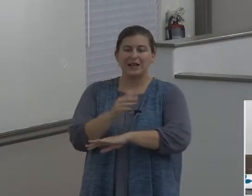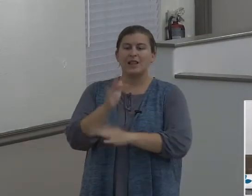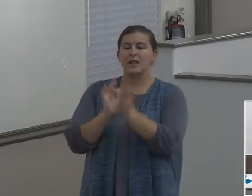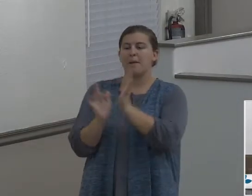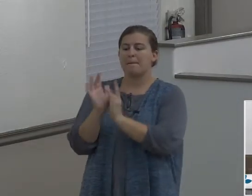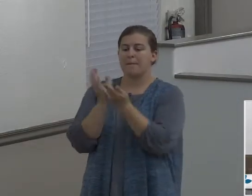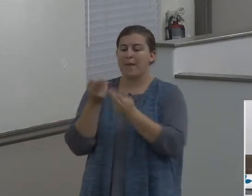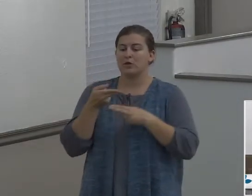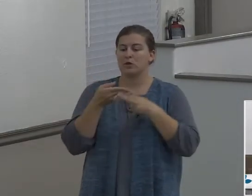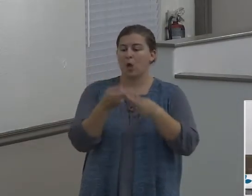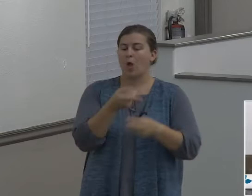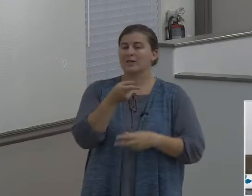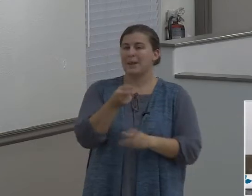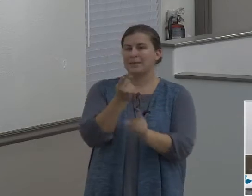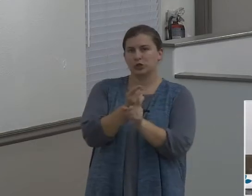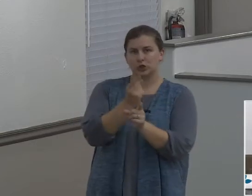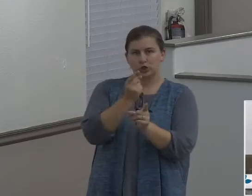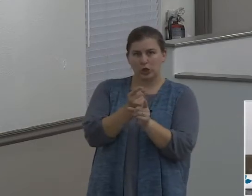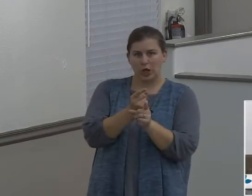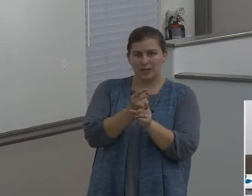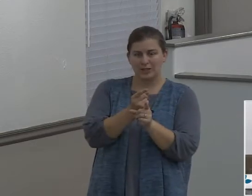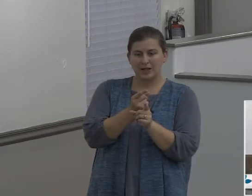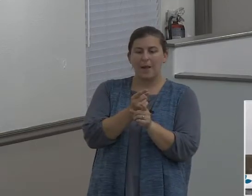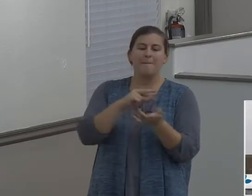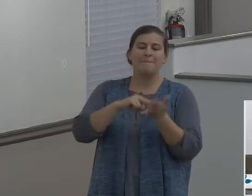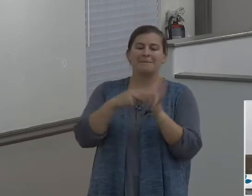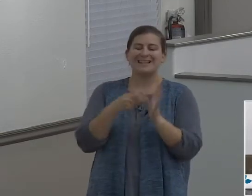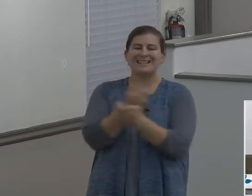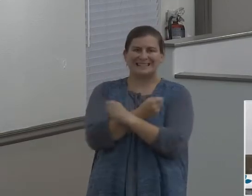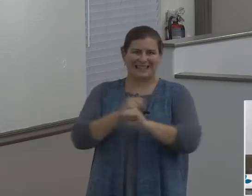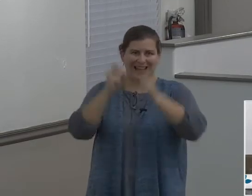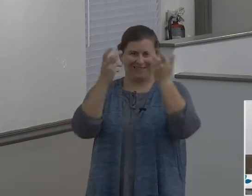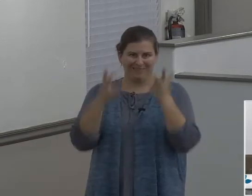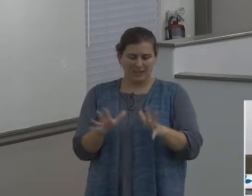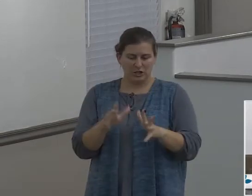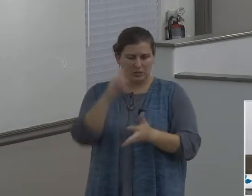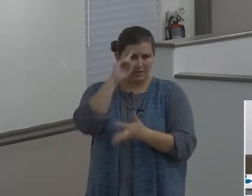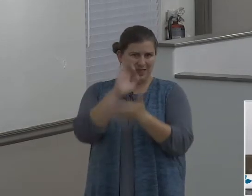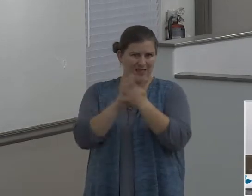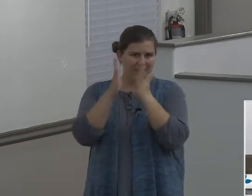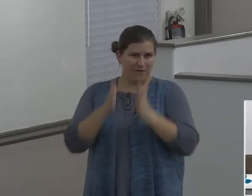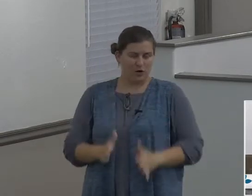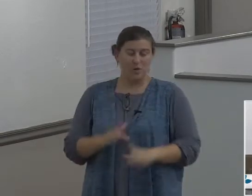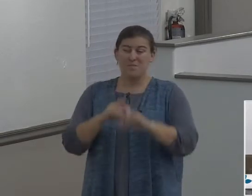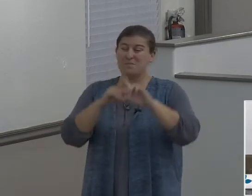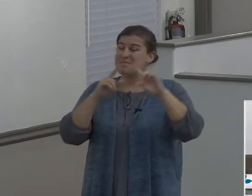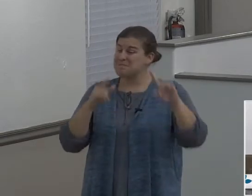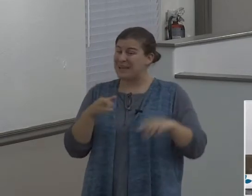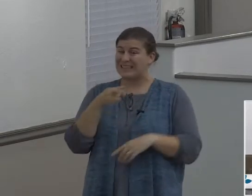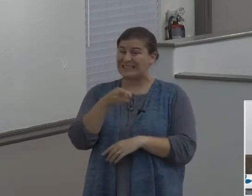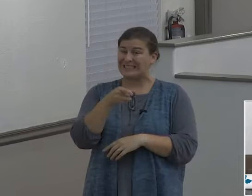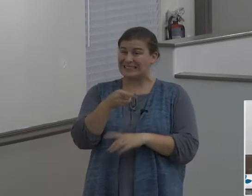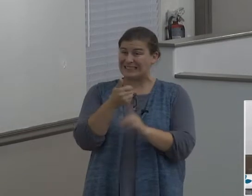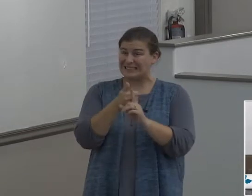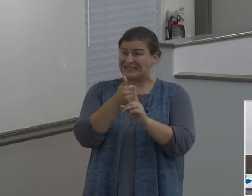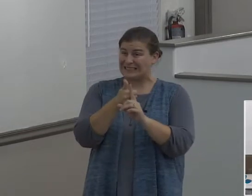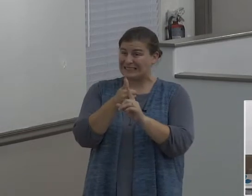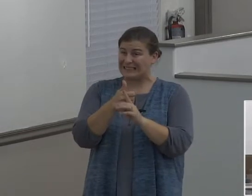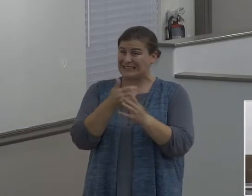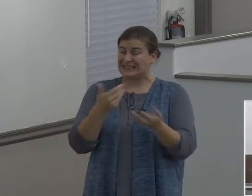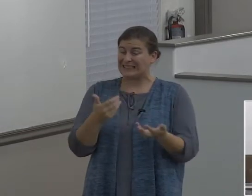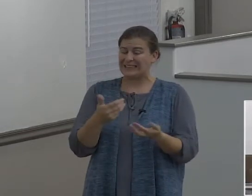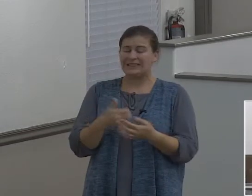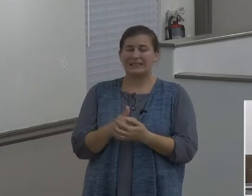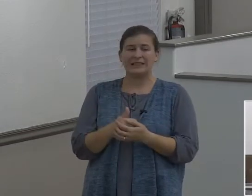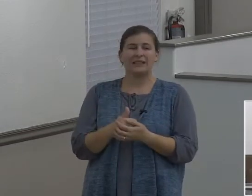he was saved. He was a believer. And yet, boy, I tell you what, it's one of those cases where probably,